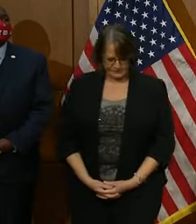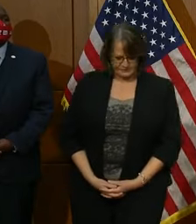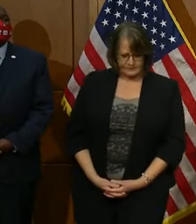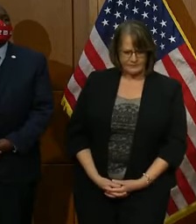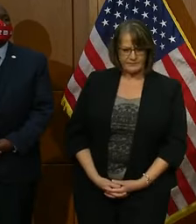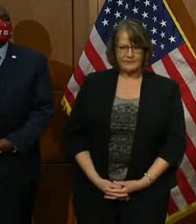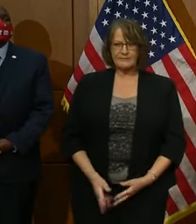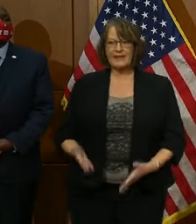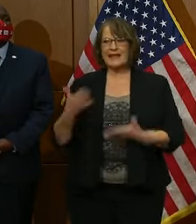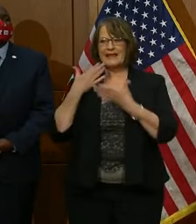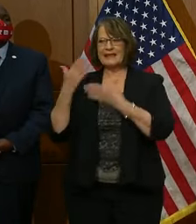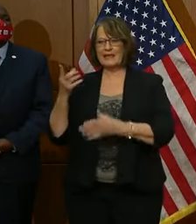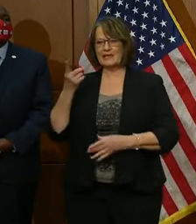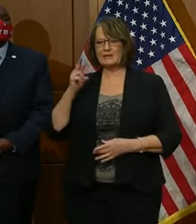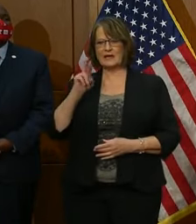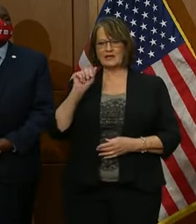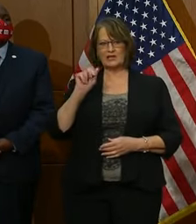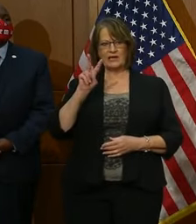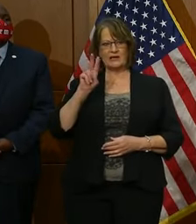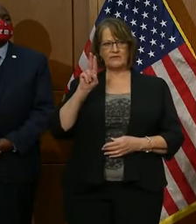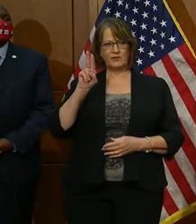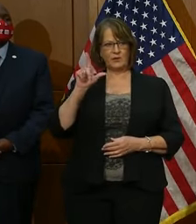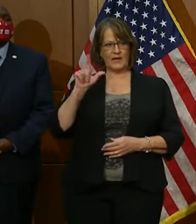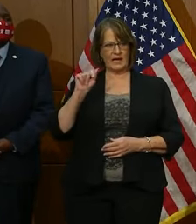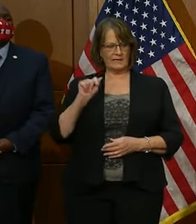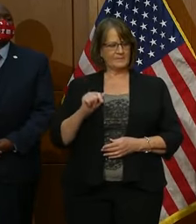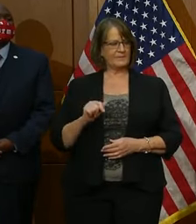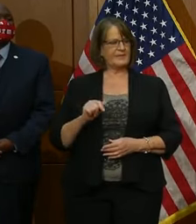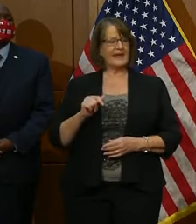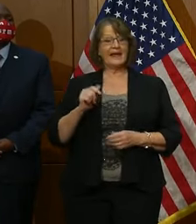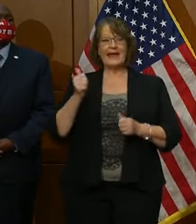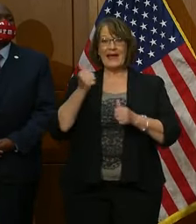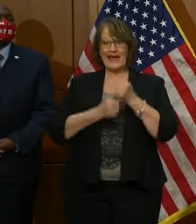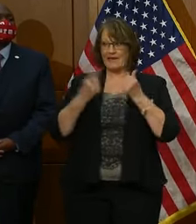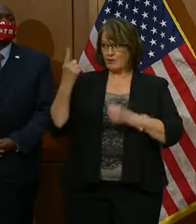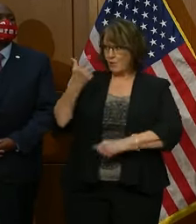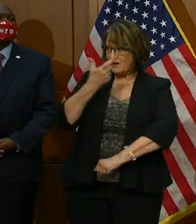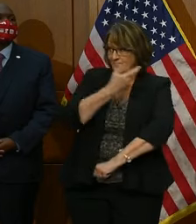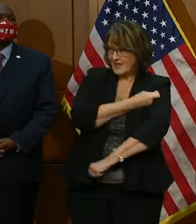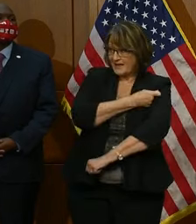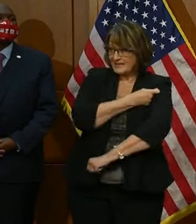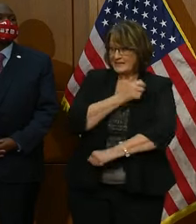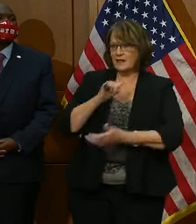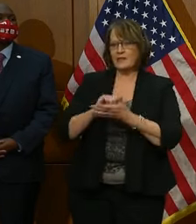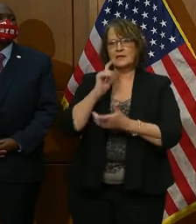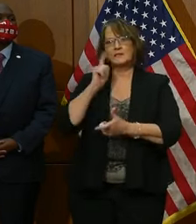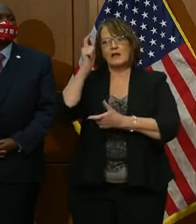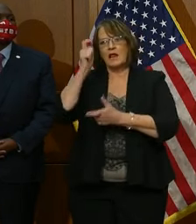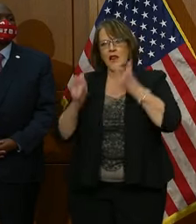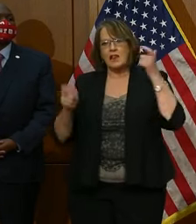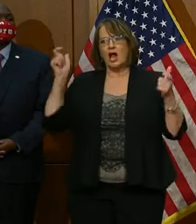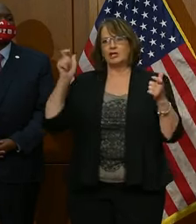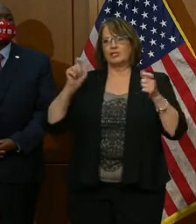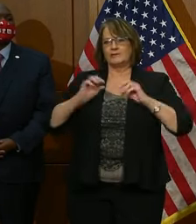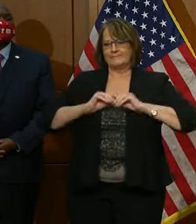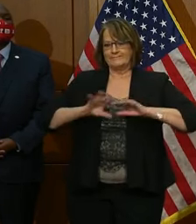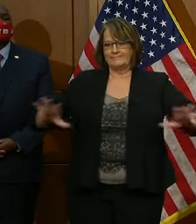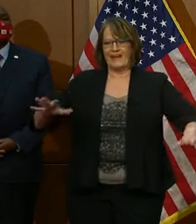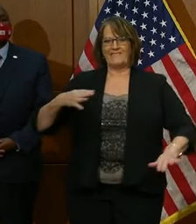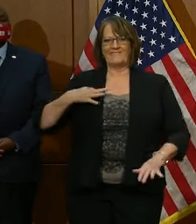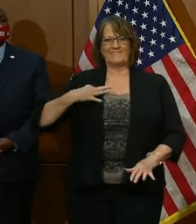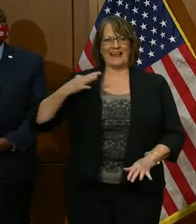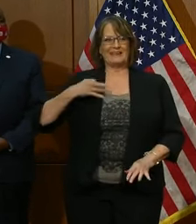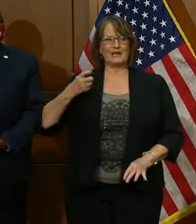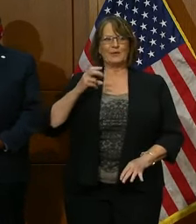Thank you, Dr. Avula. Getting everyone vaccinated is the largest deployment of volunteers that we have ever seen, and